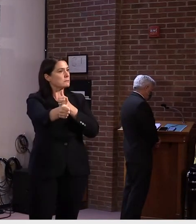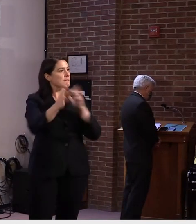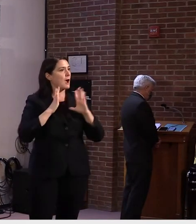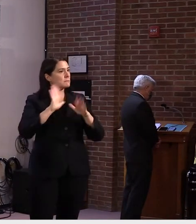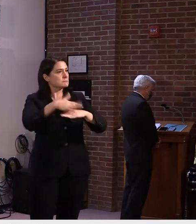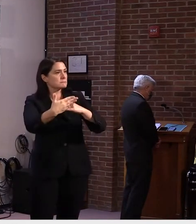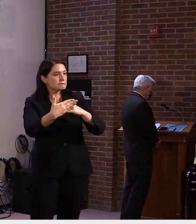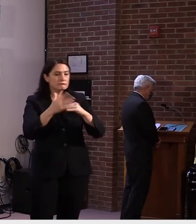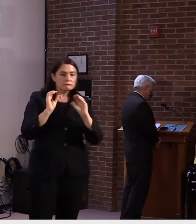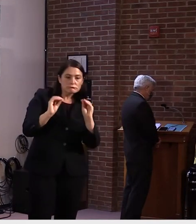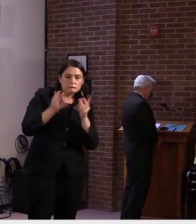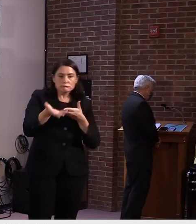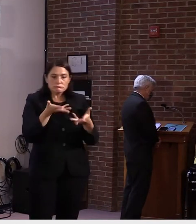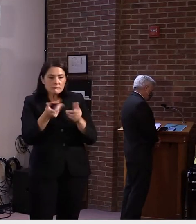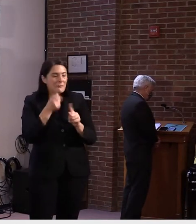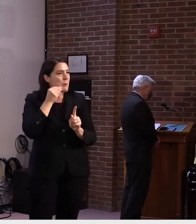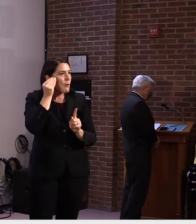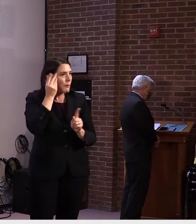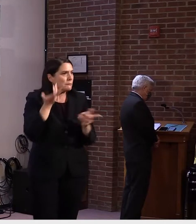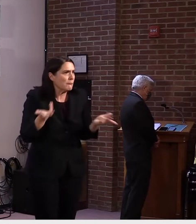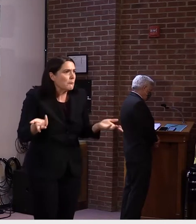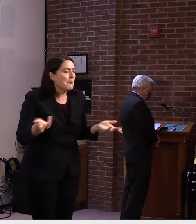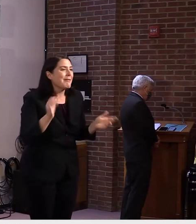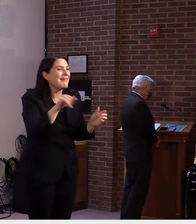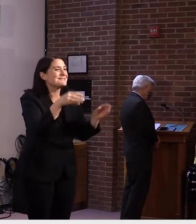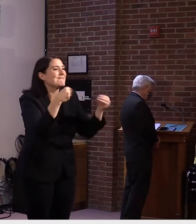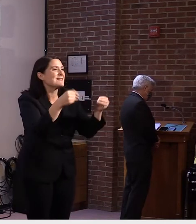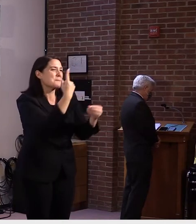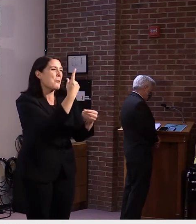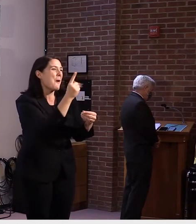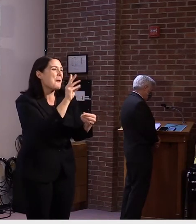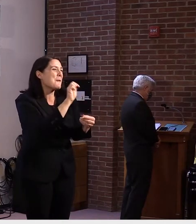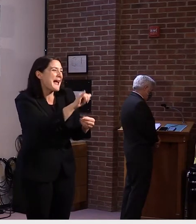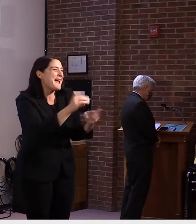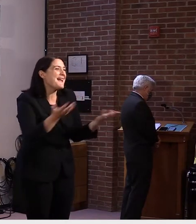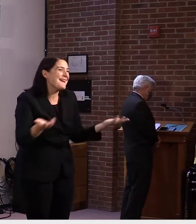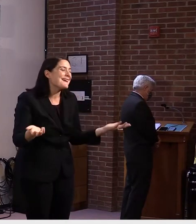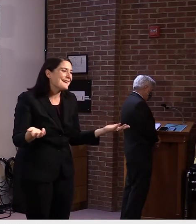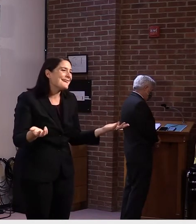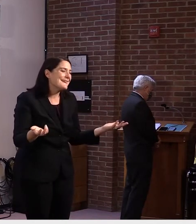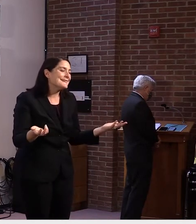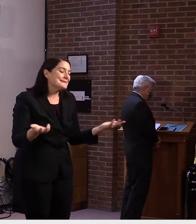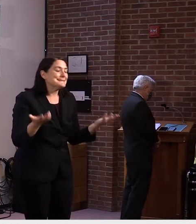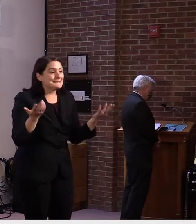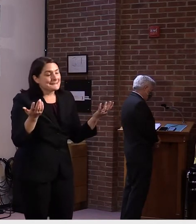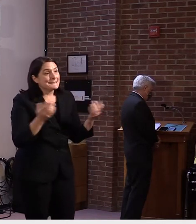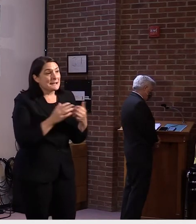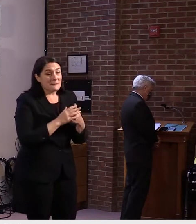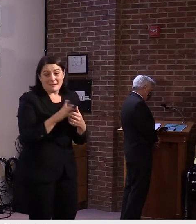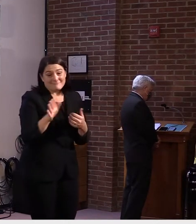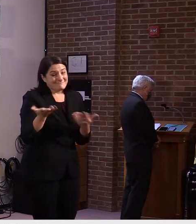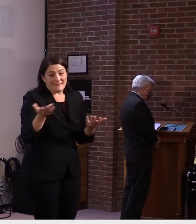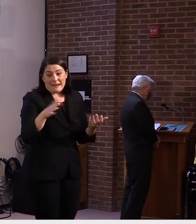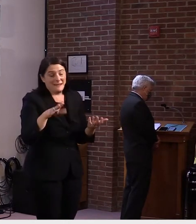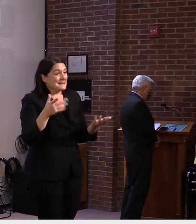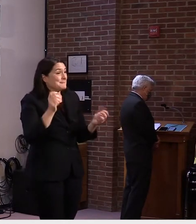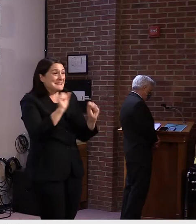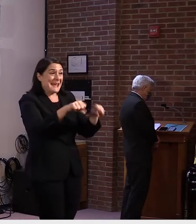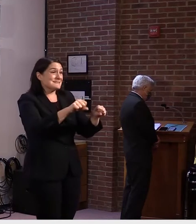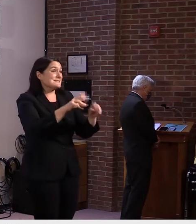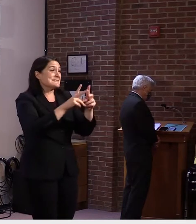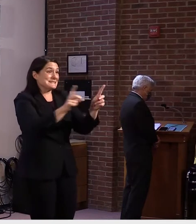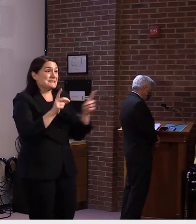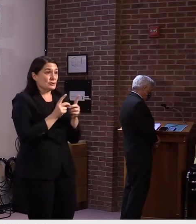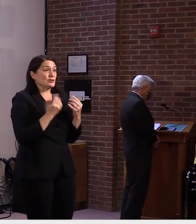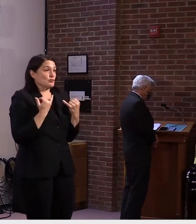it does provide sort of that flexibility. But I think the first step is I, in my comments earlier in the press conference, districts are in the process of